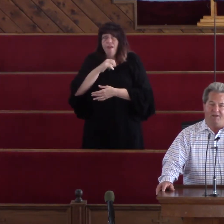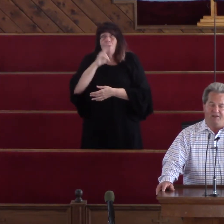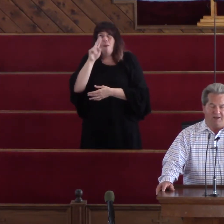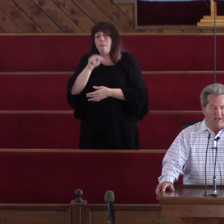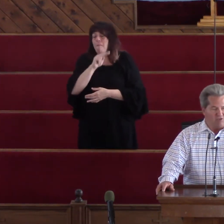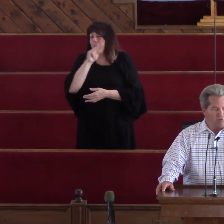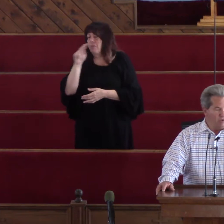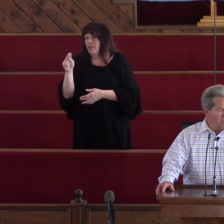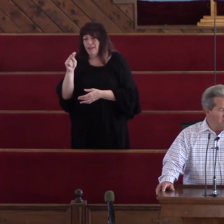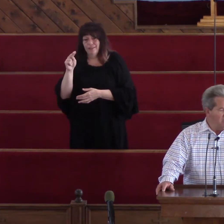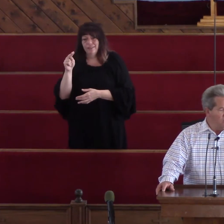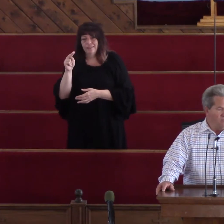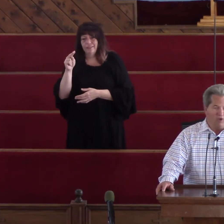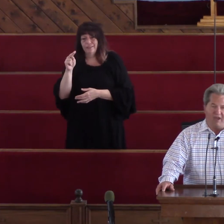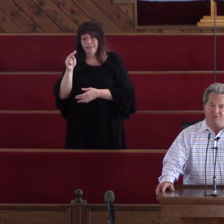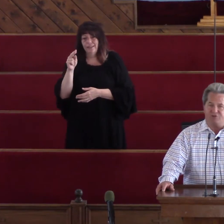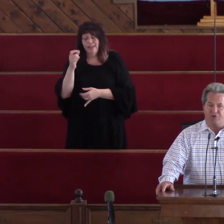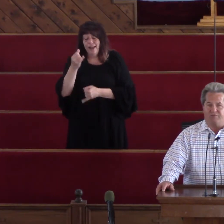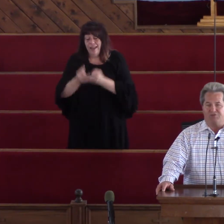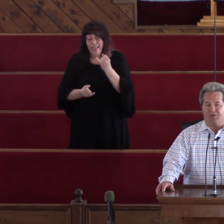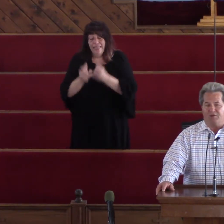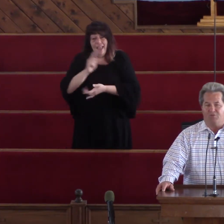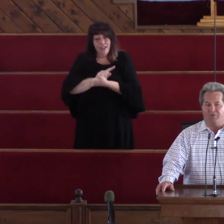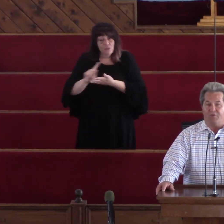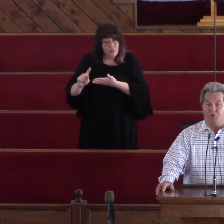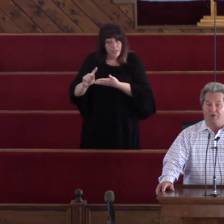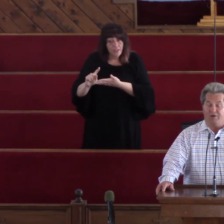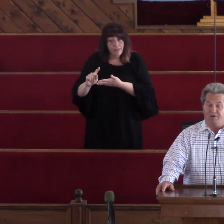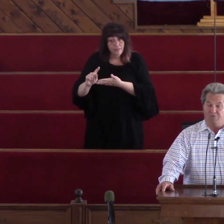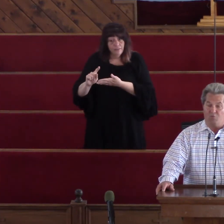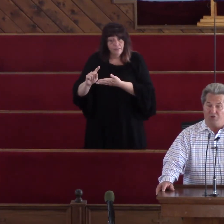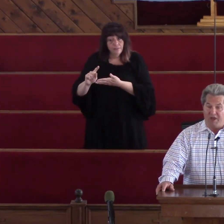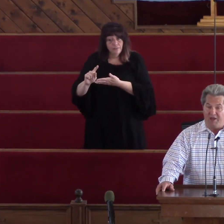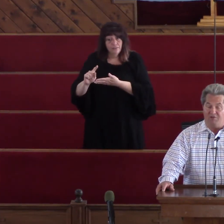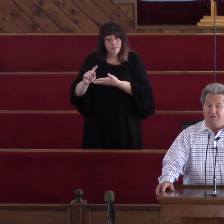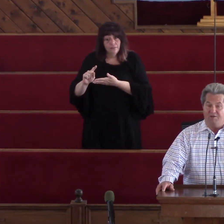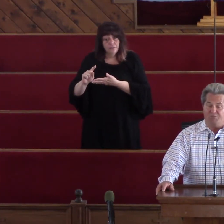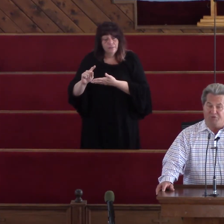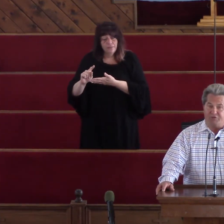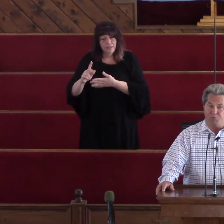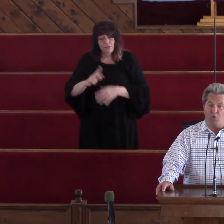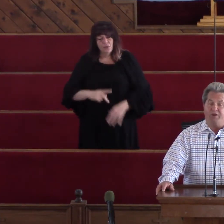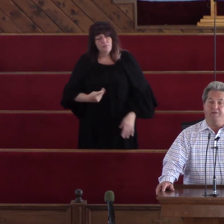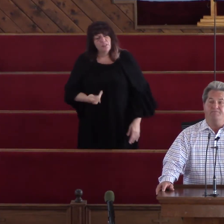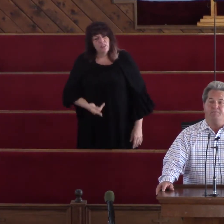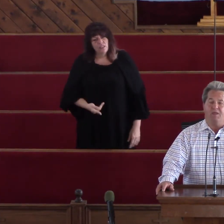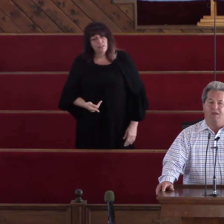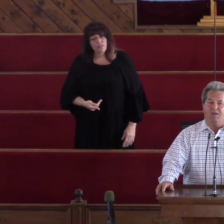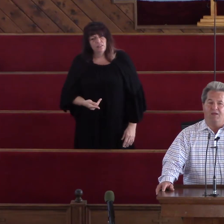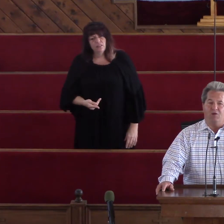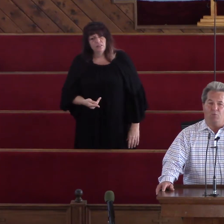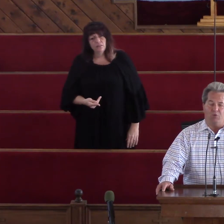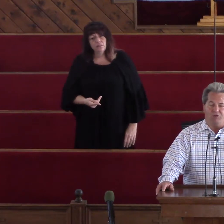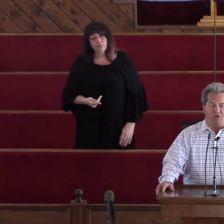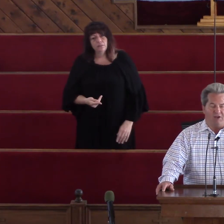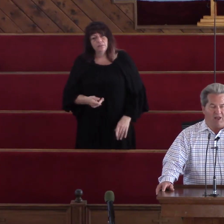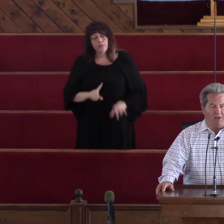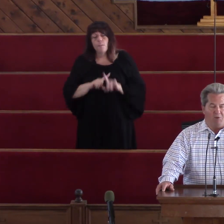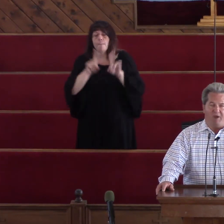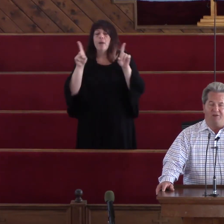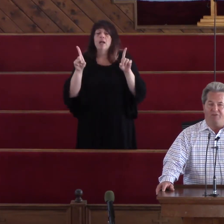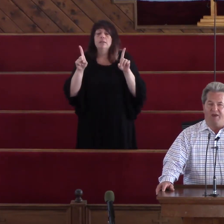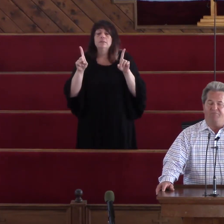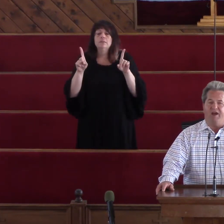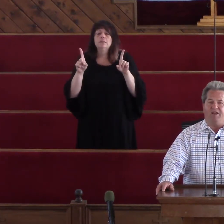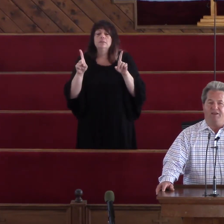And then last week When we had service They were down But this morning We want you to